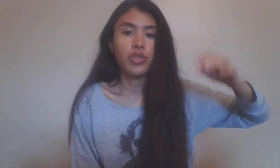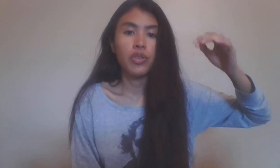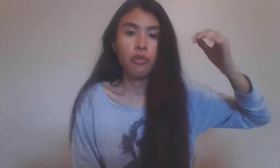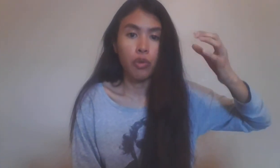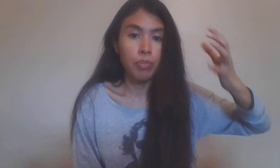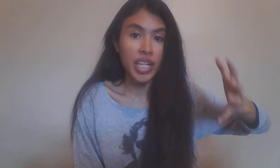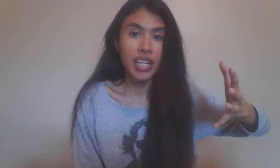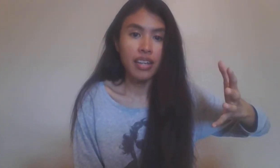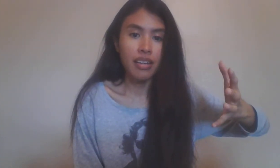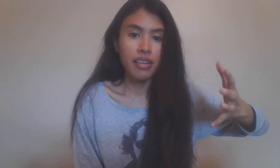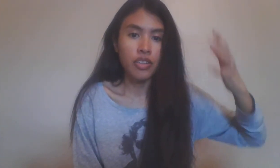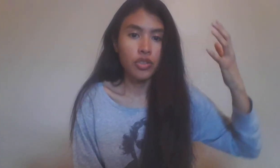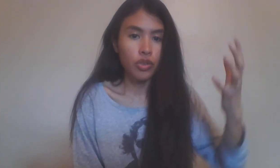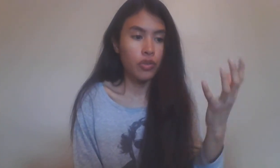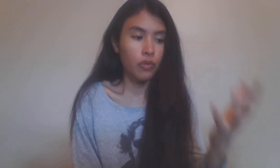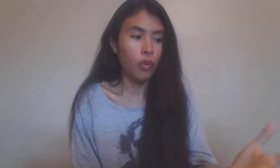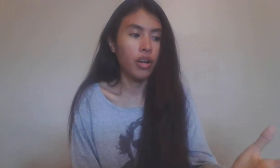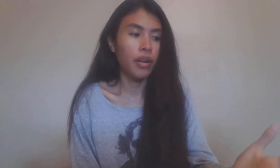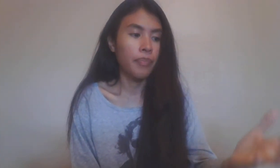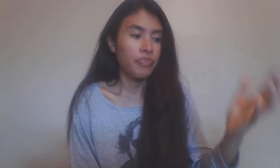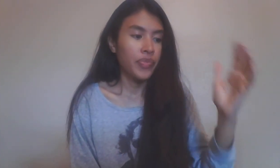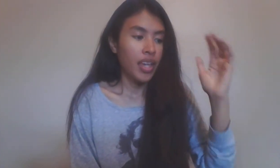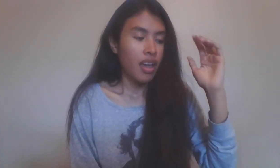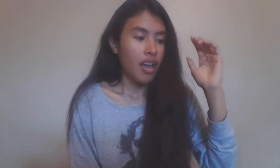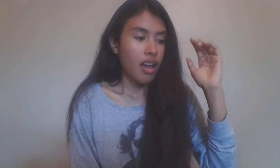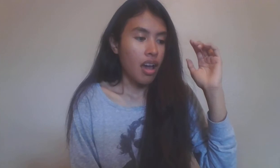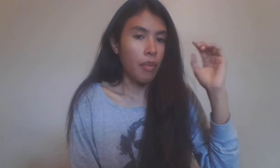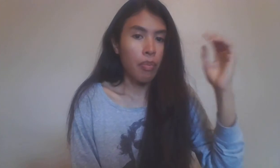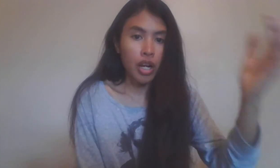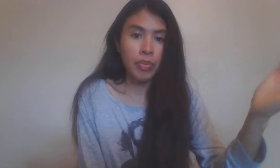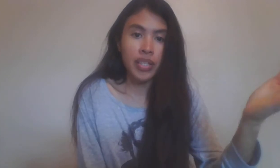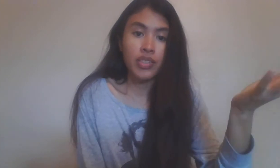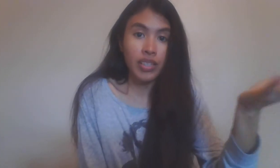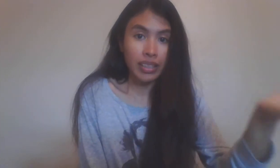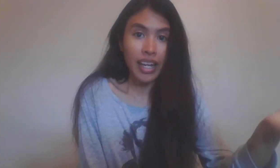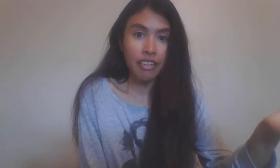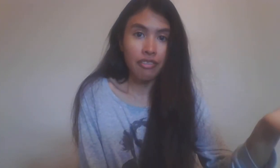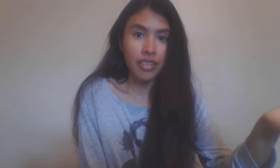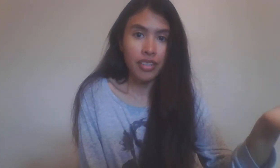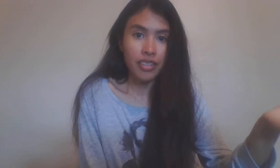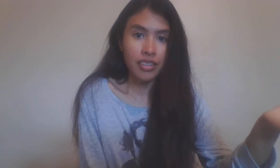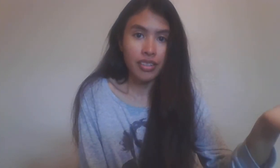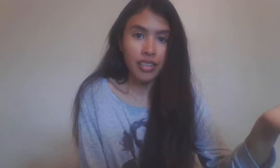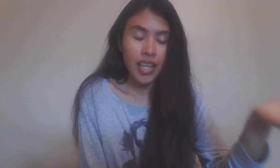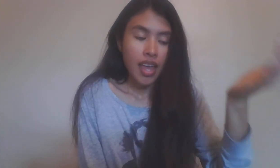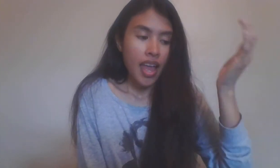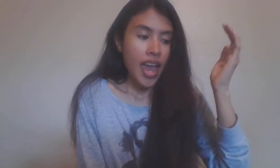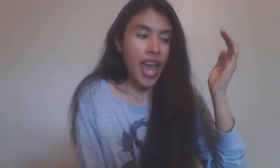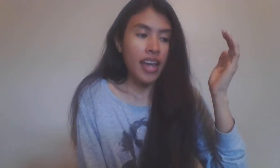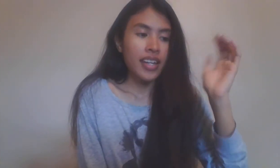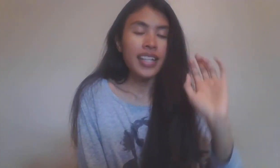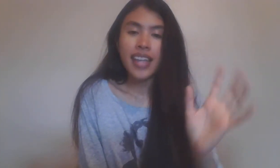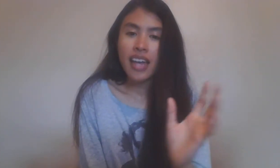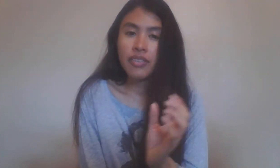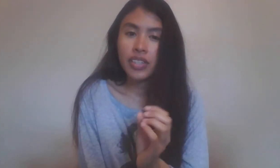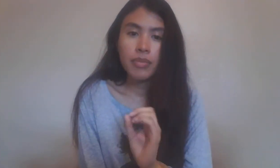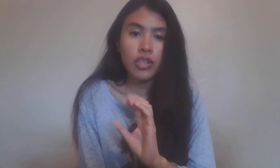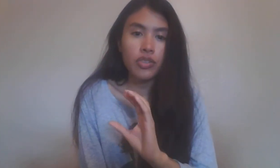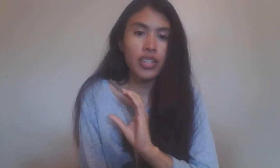for meaning, a search for a purpose to life. And it's kind of similar to the